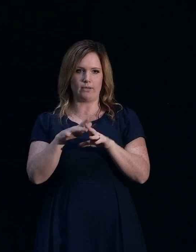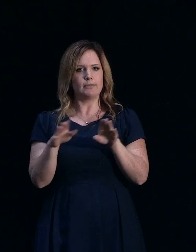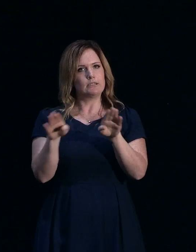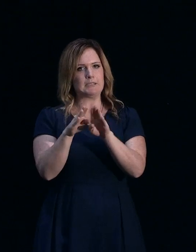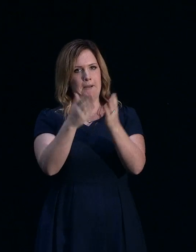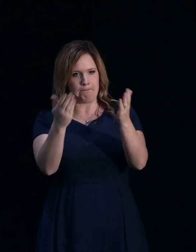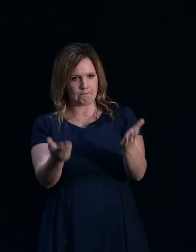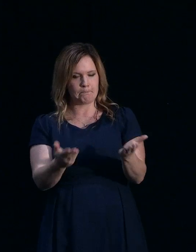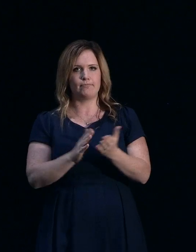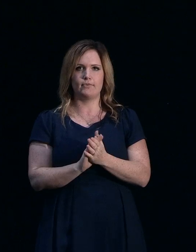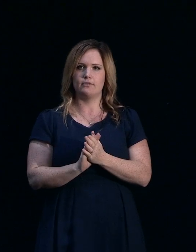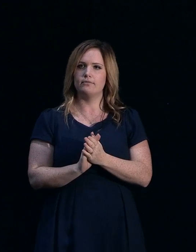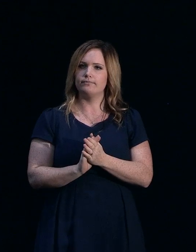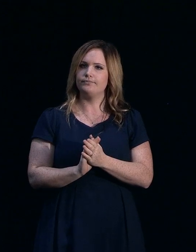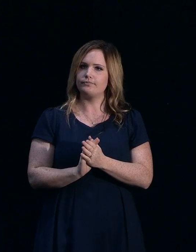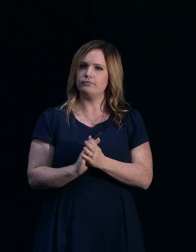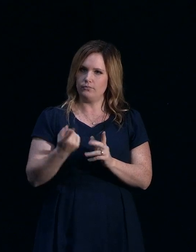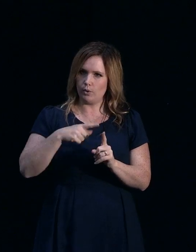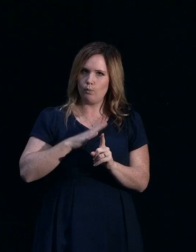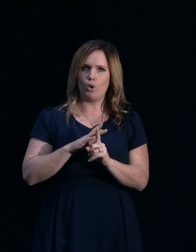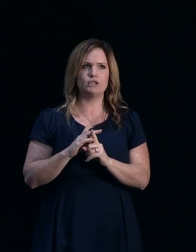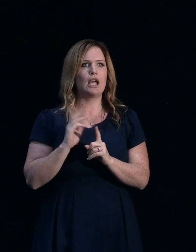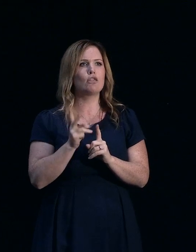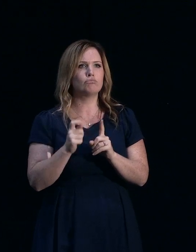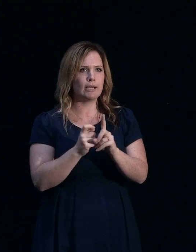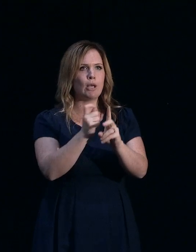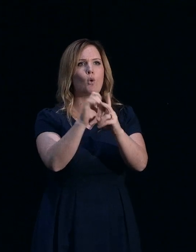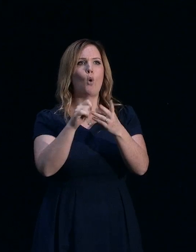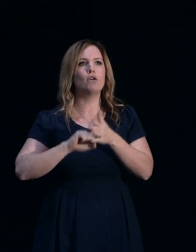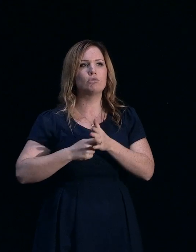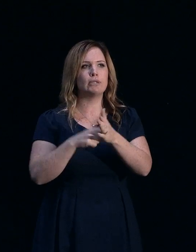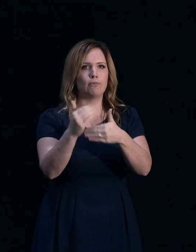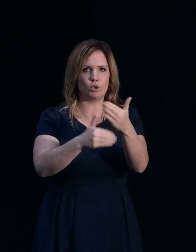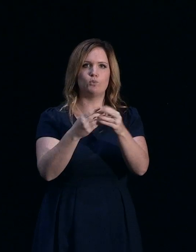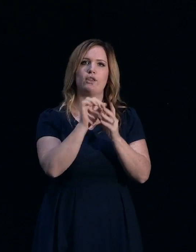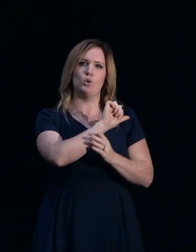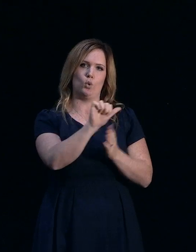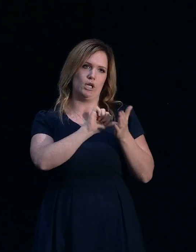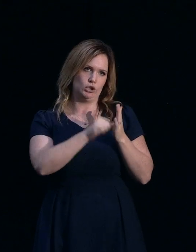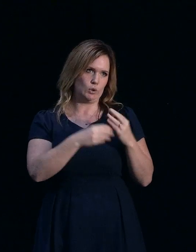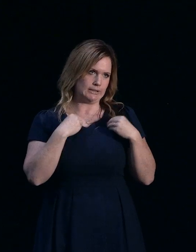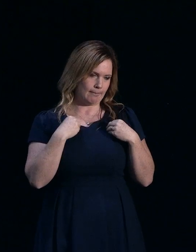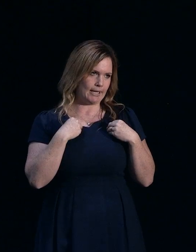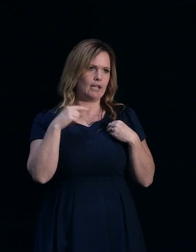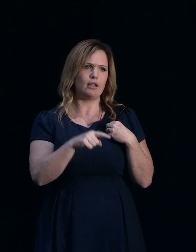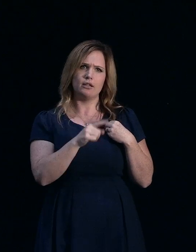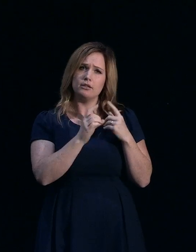would like to see you go through the repair or rebuild process with your insurer. The reason that that is a priority is that that means that